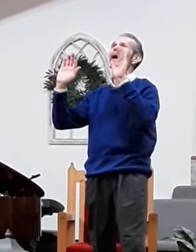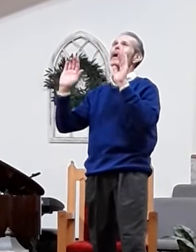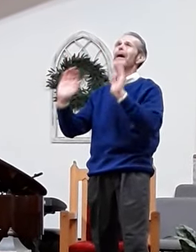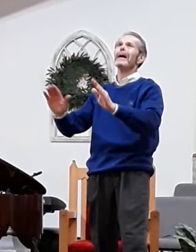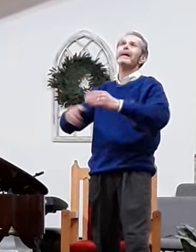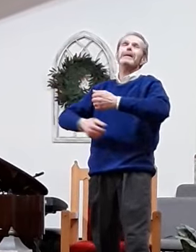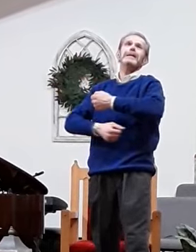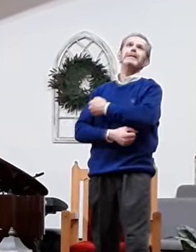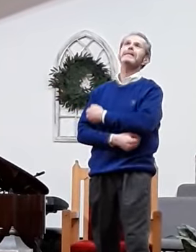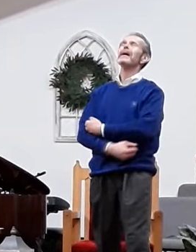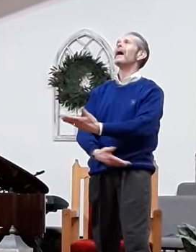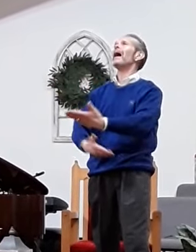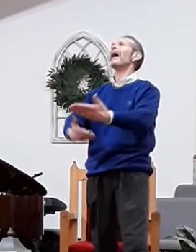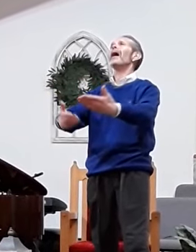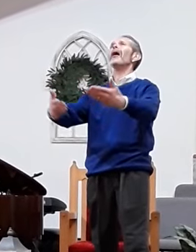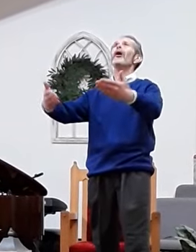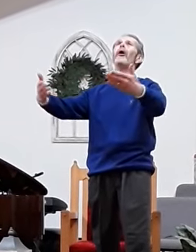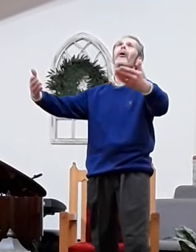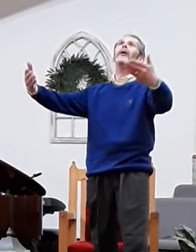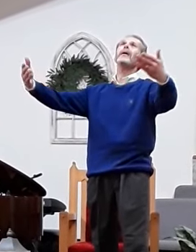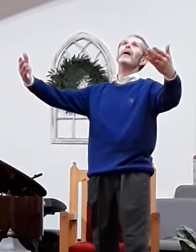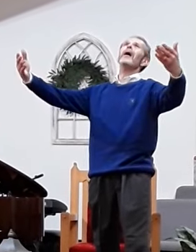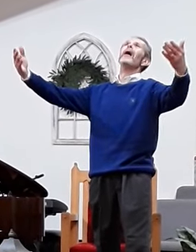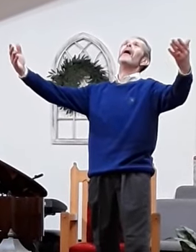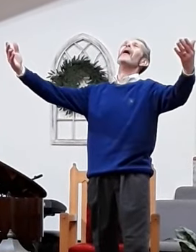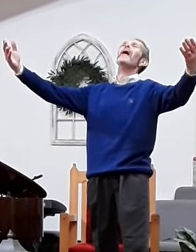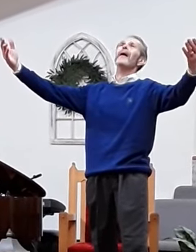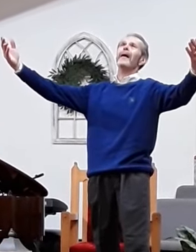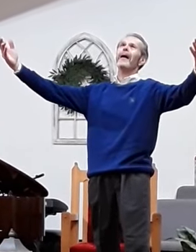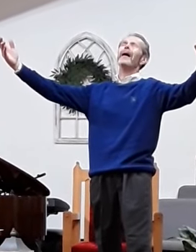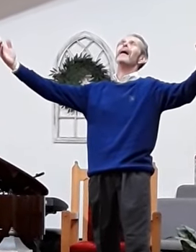Thou art.